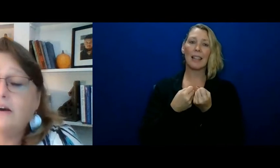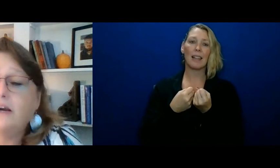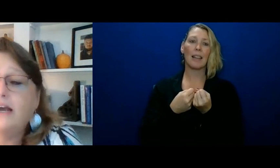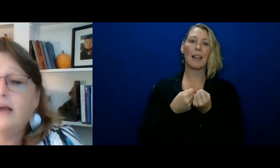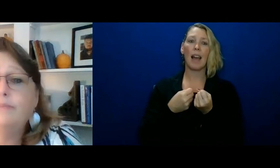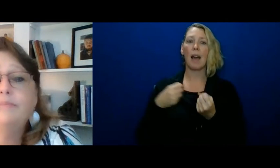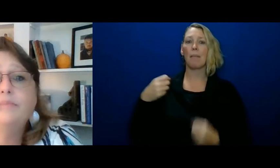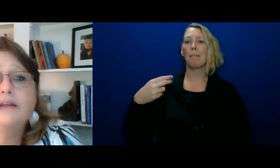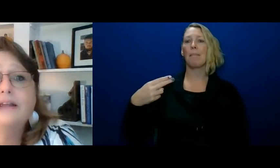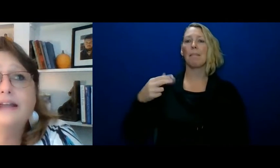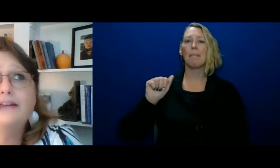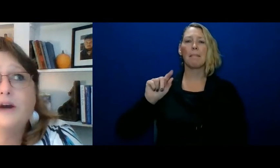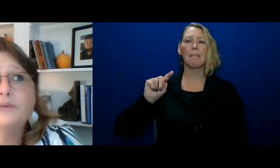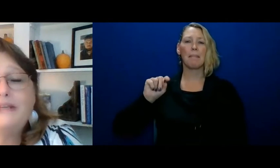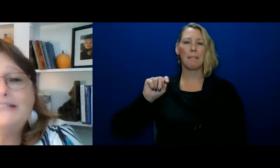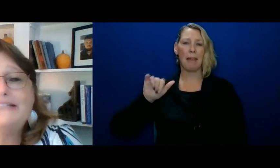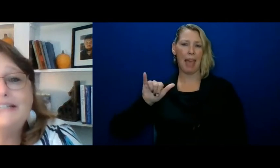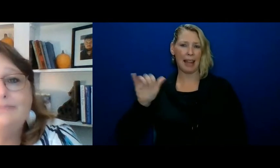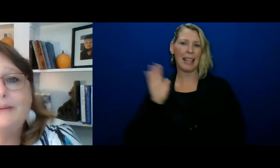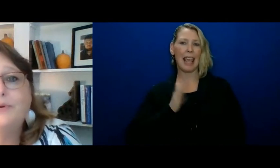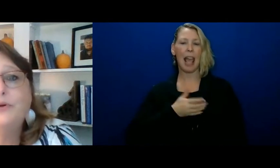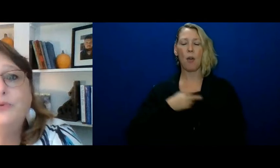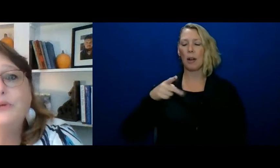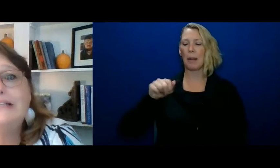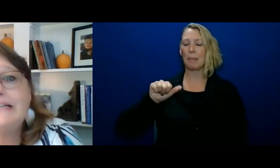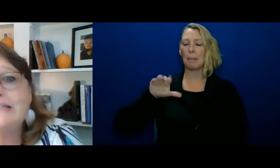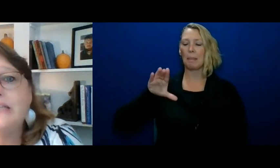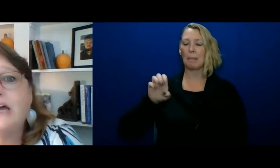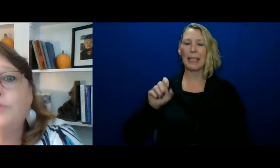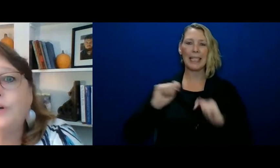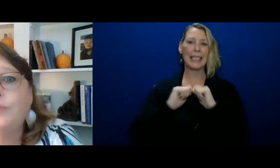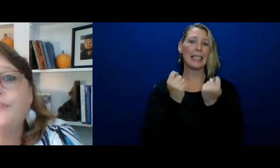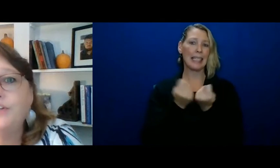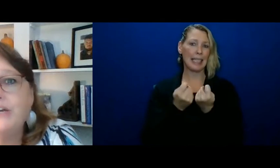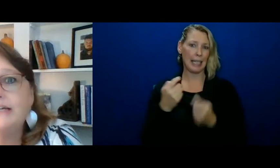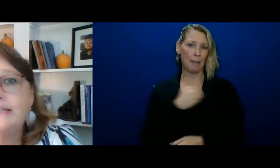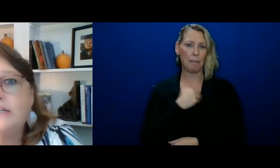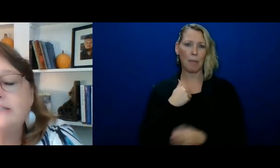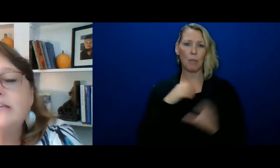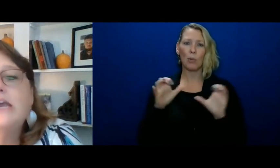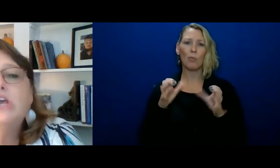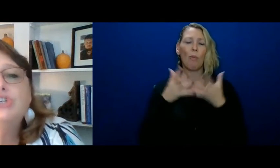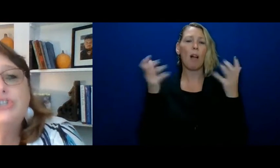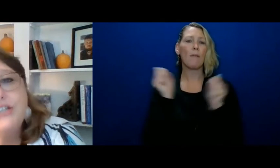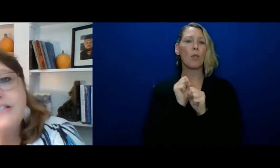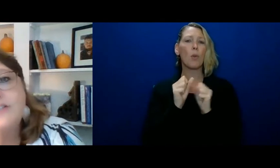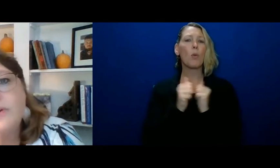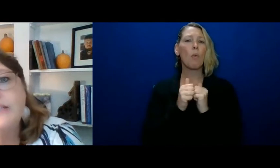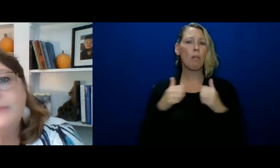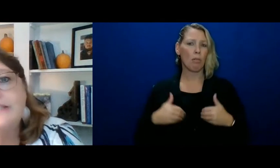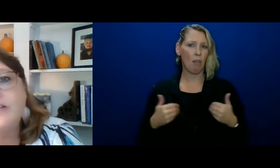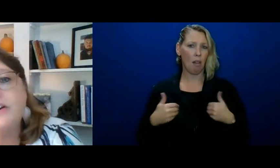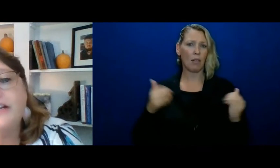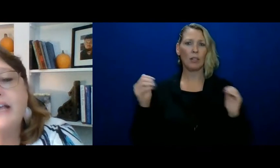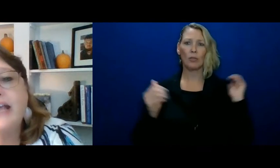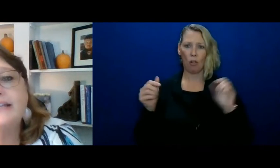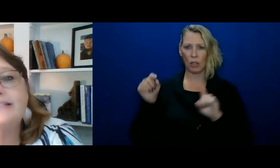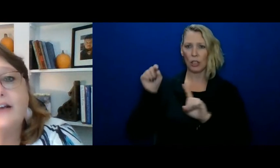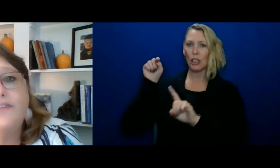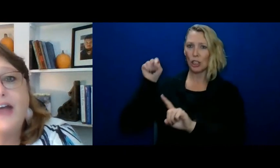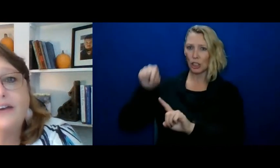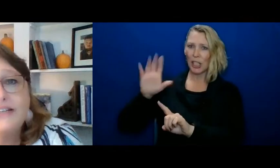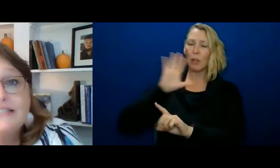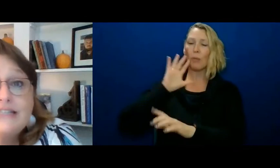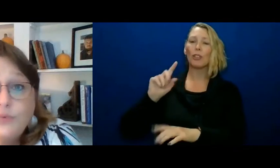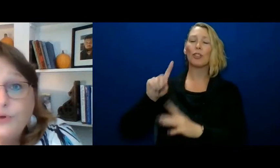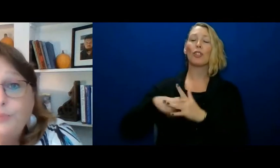our our peace team member who really does a lot of work with our young adults she's going to be starting a